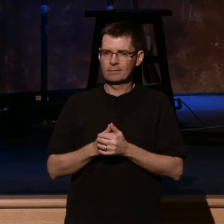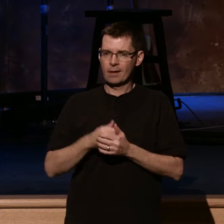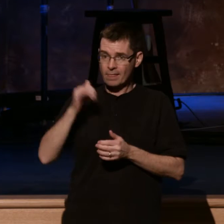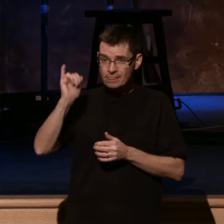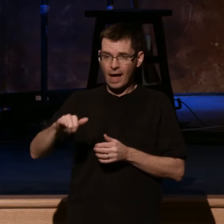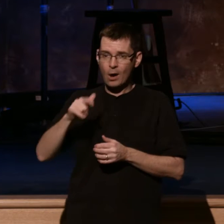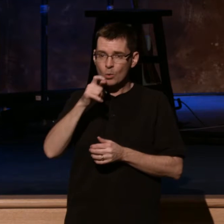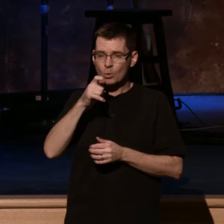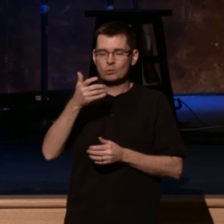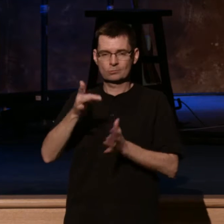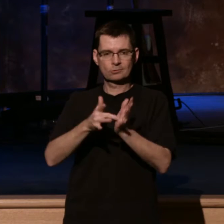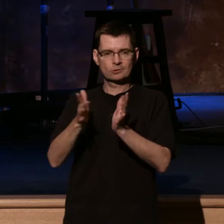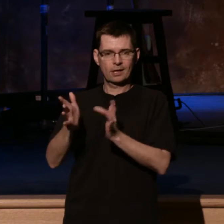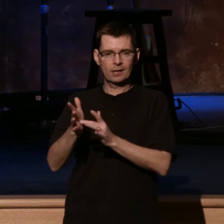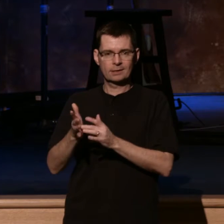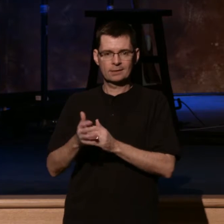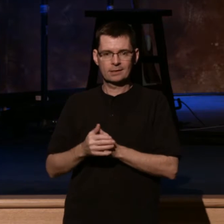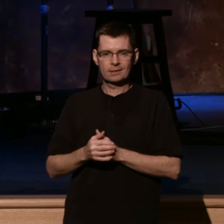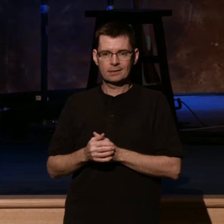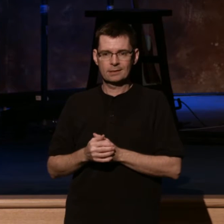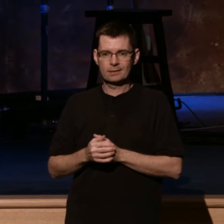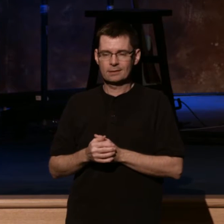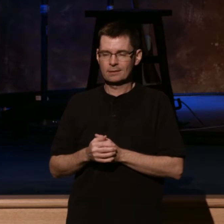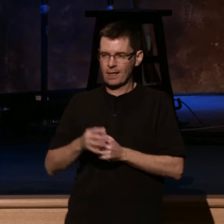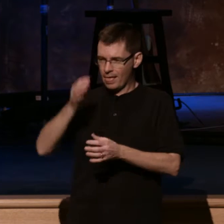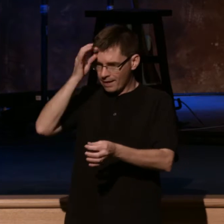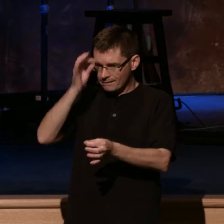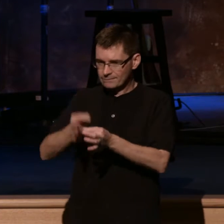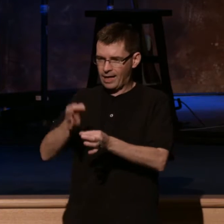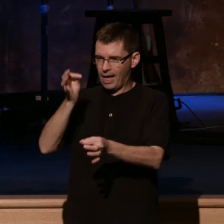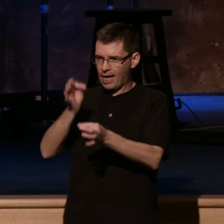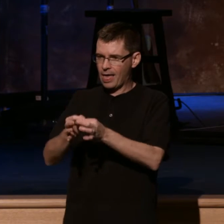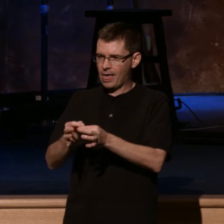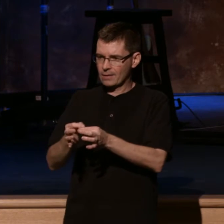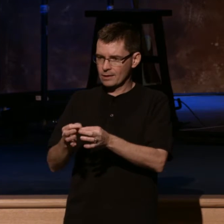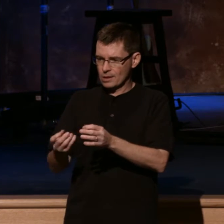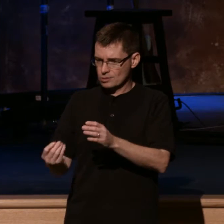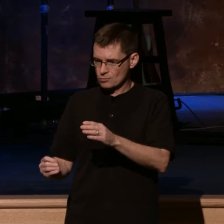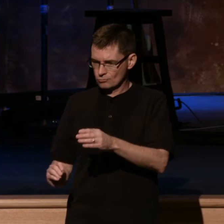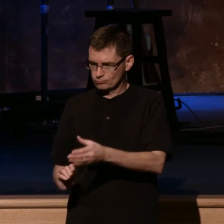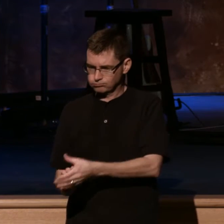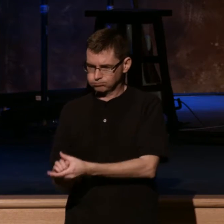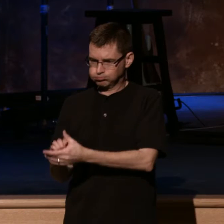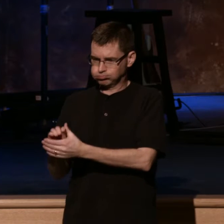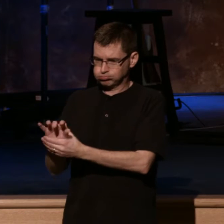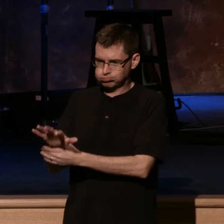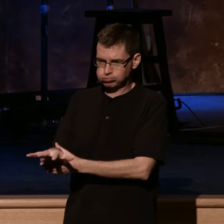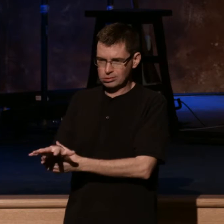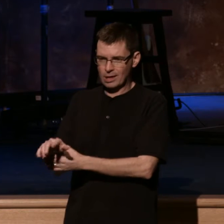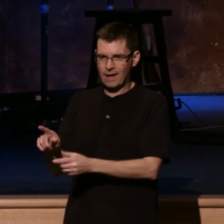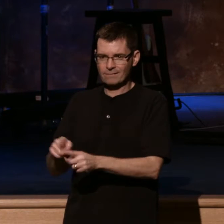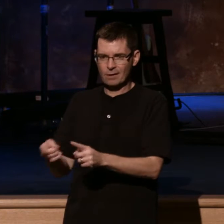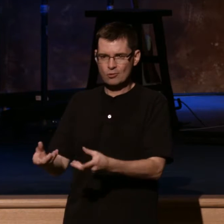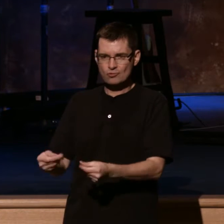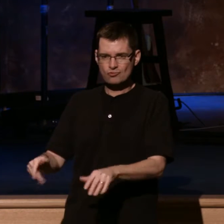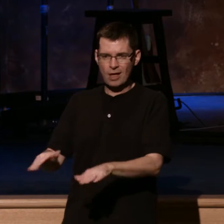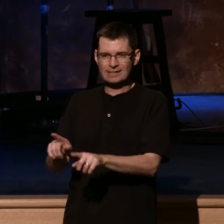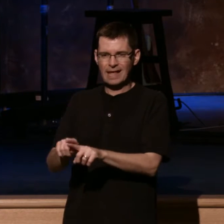Jesus. And then he says, faithfulness springs up from the ground. The only way we know to describe it is faithfulness is everywhere.